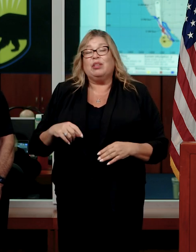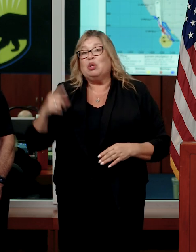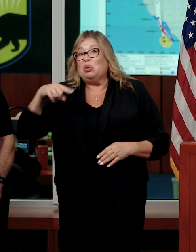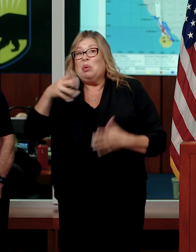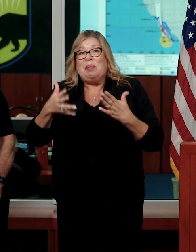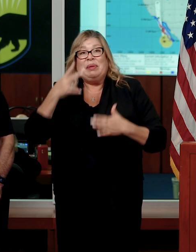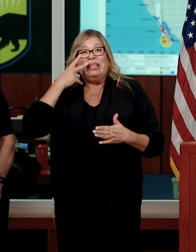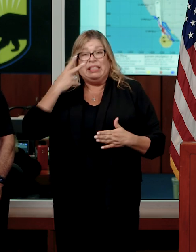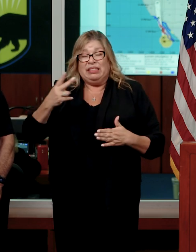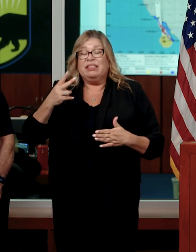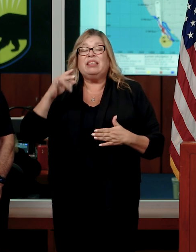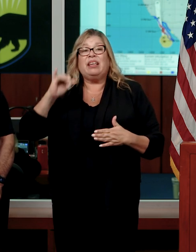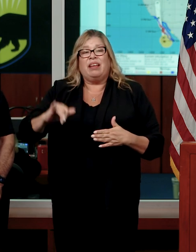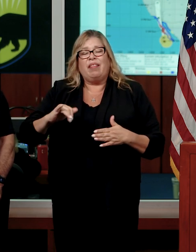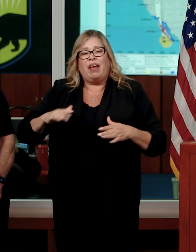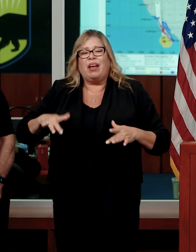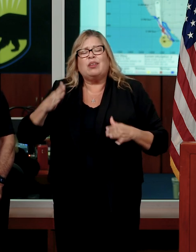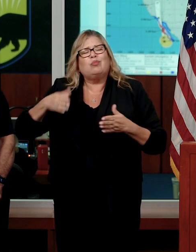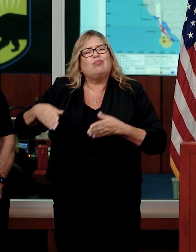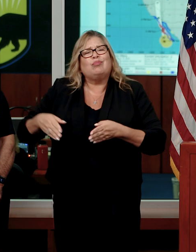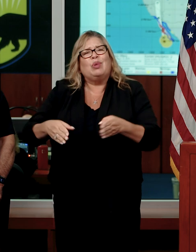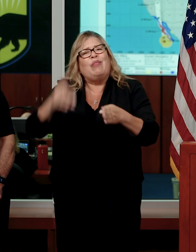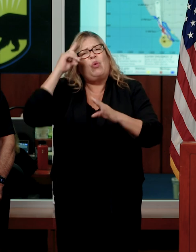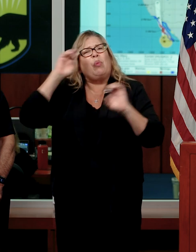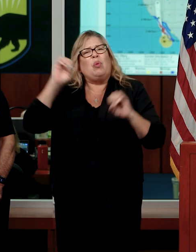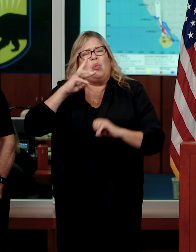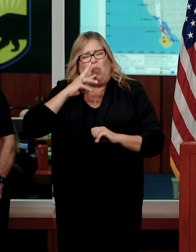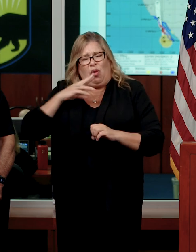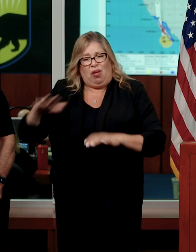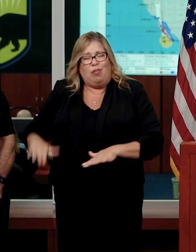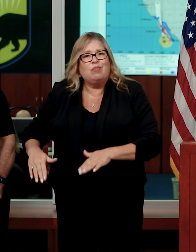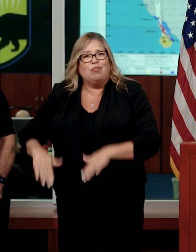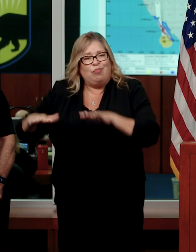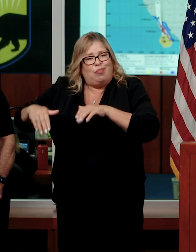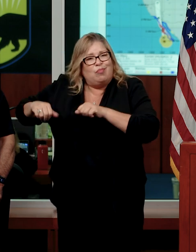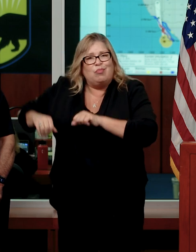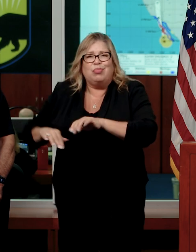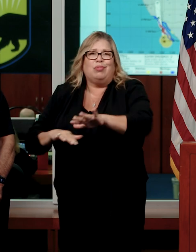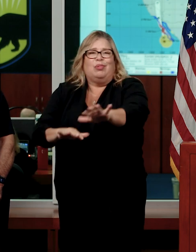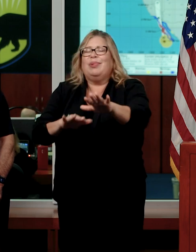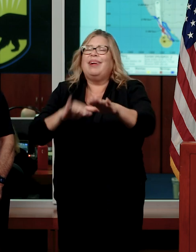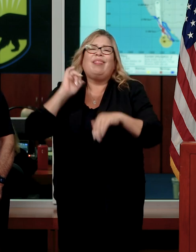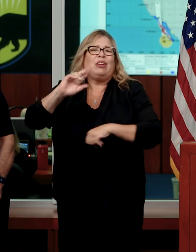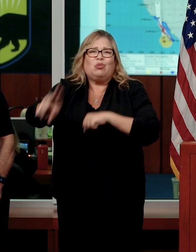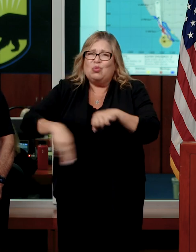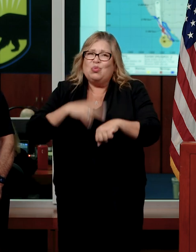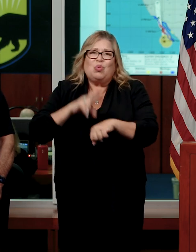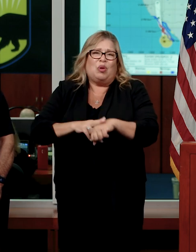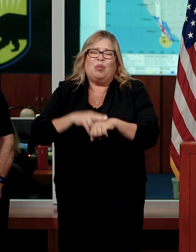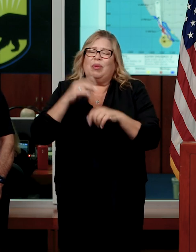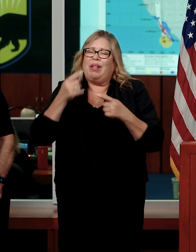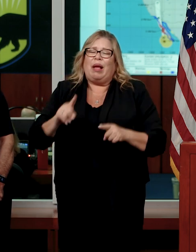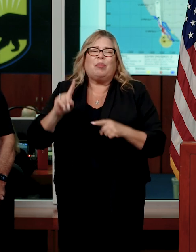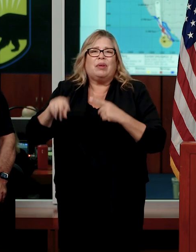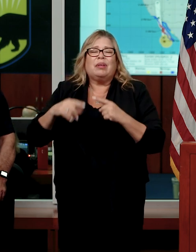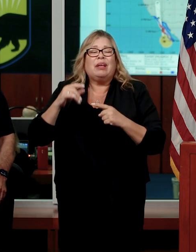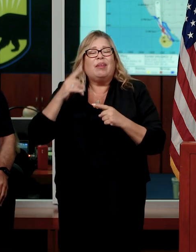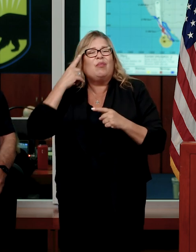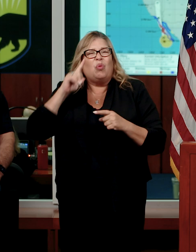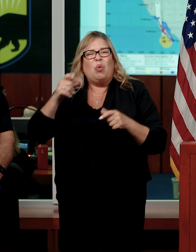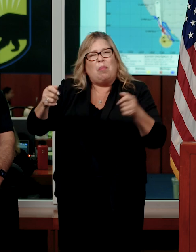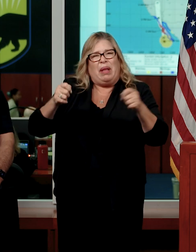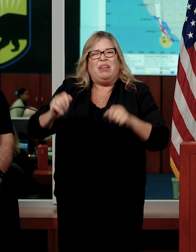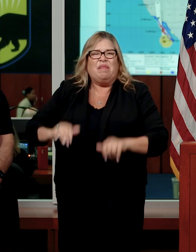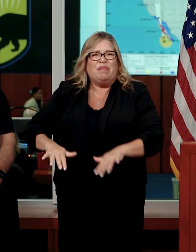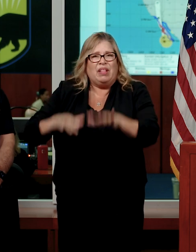spillway gates open and the release of floodwaters. That is a normal flood operations procedure, and we anticipate